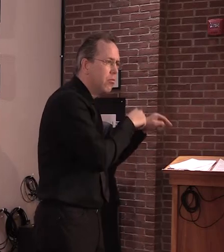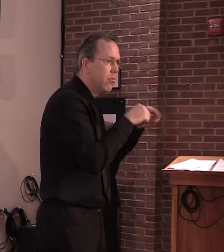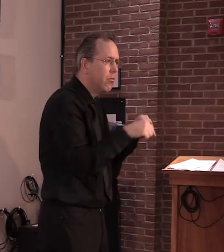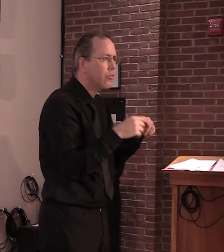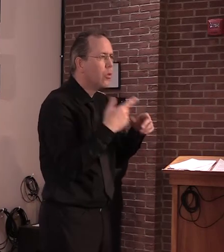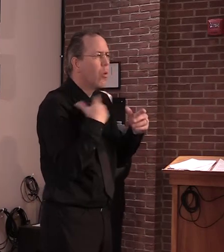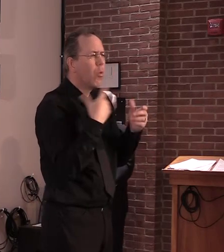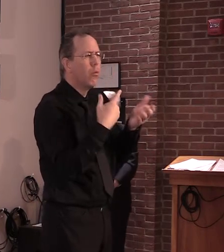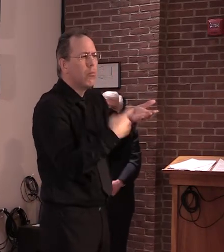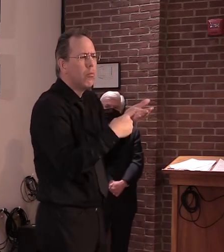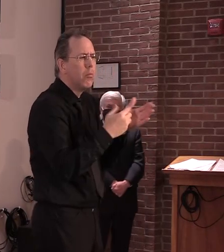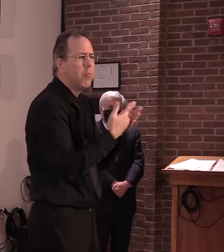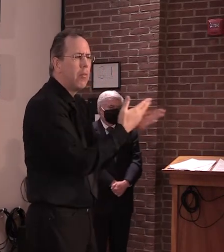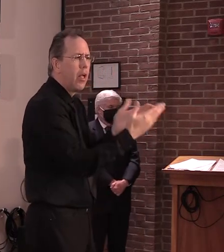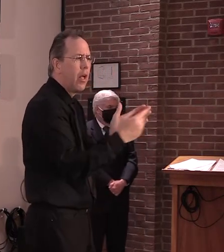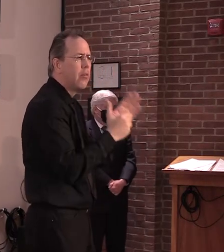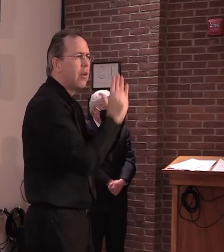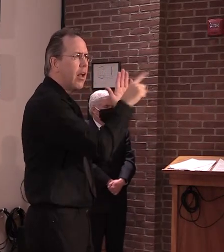plans.